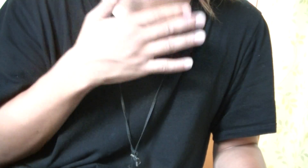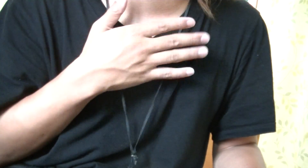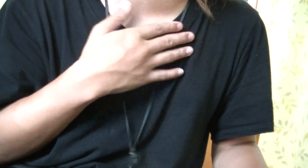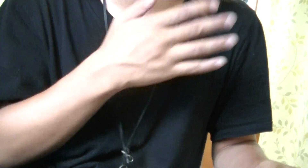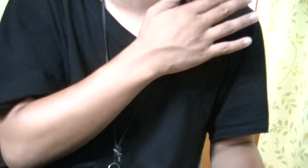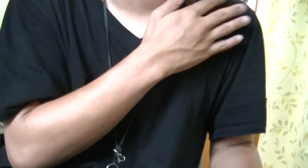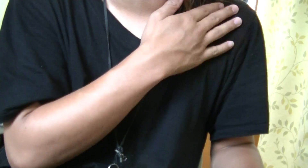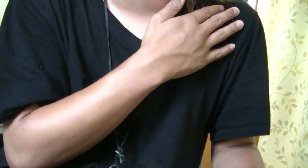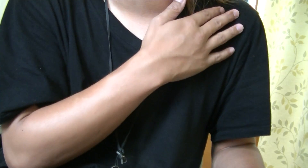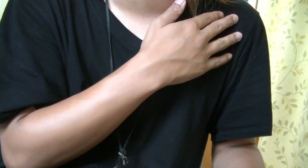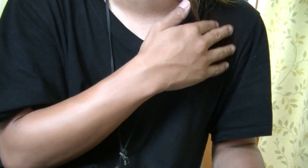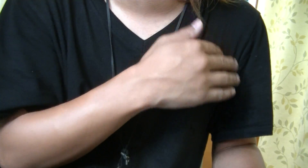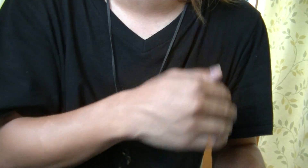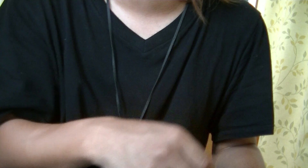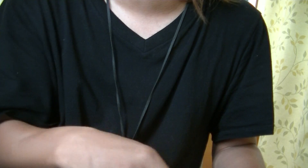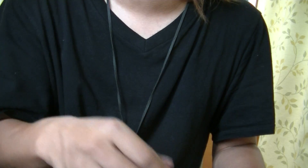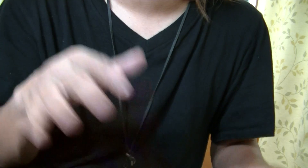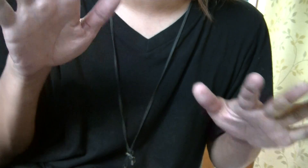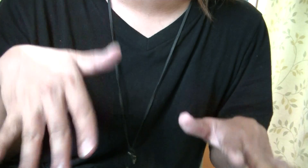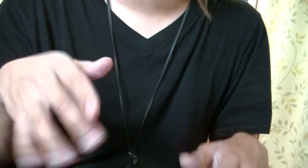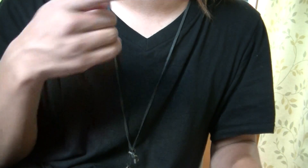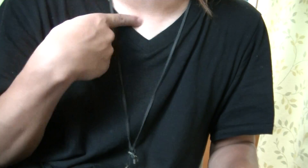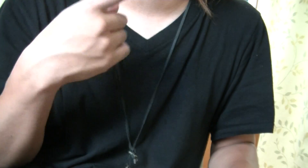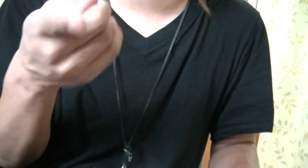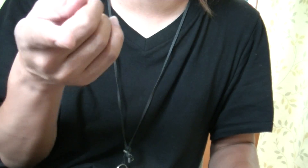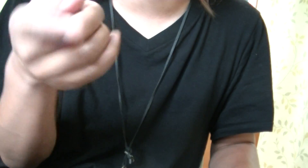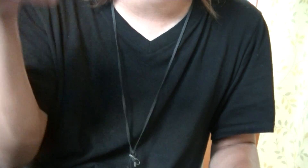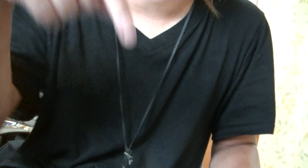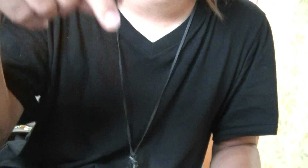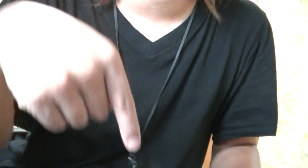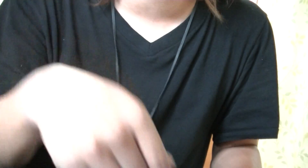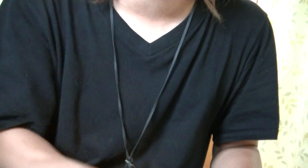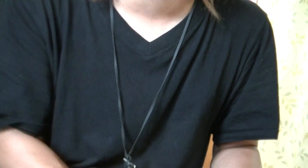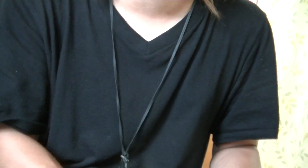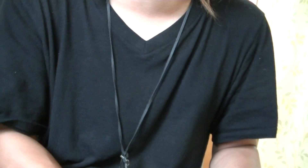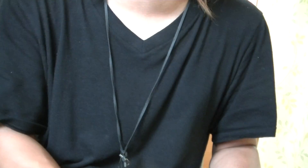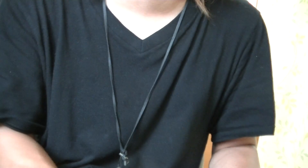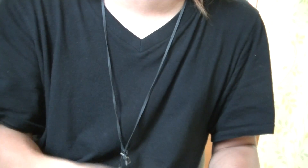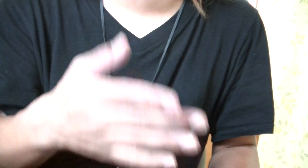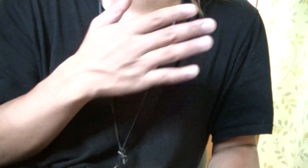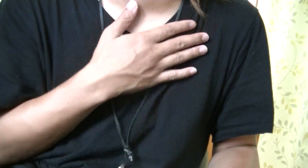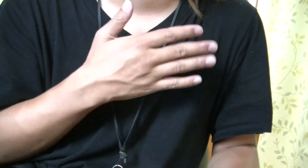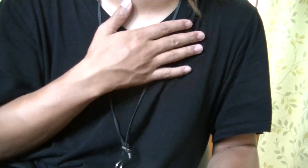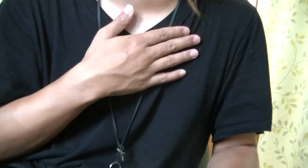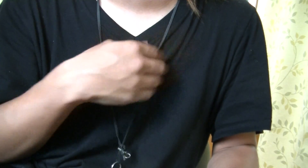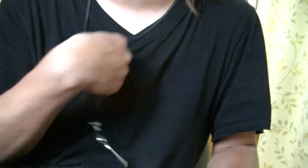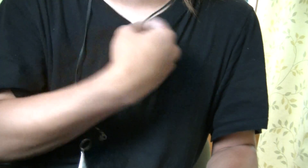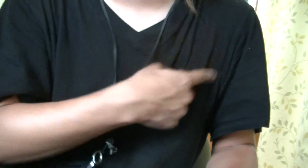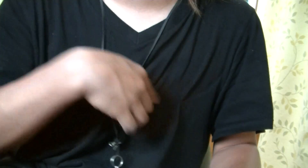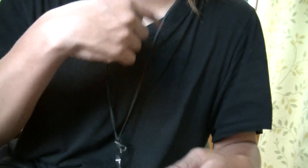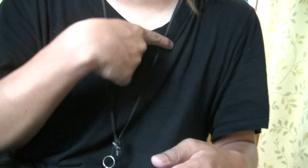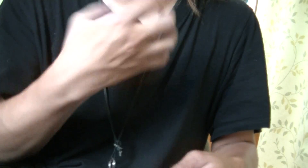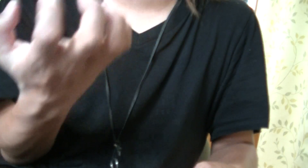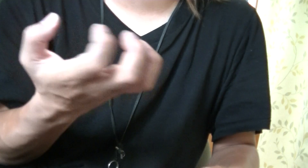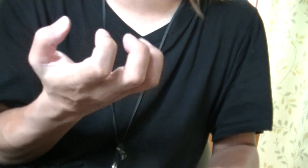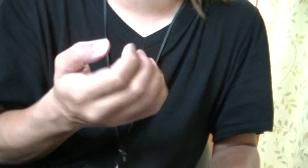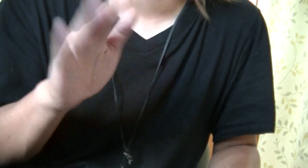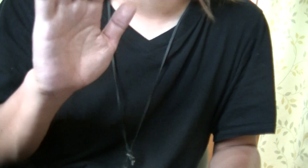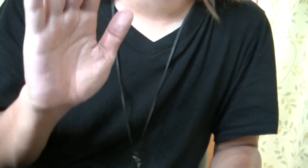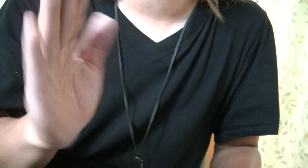be pressure Fuck, now ain't that some shit Ain't that some shit, ain't And although there's a pair in my shirt I still wish you were